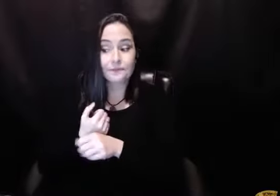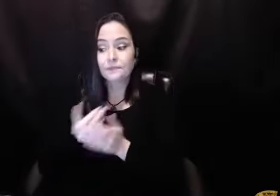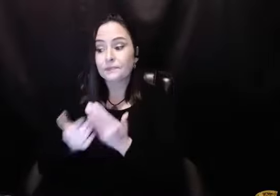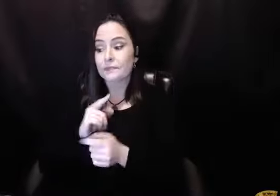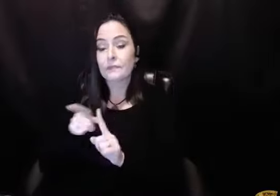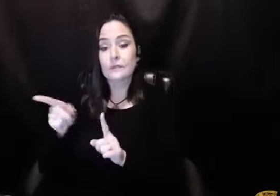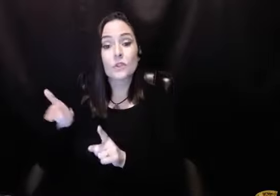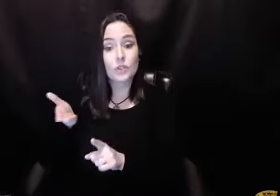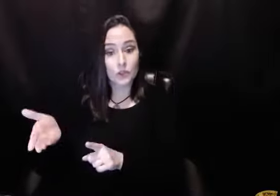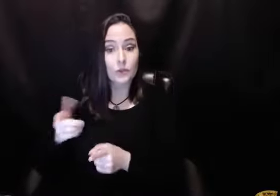years or more.